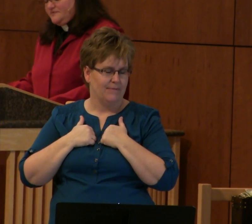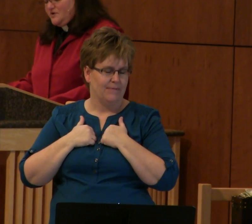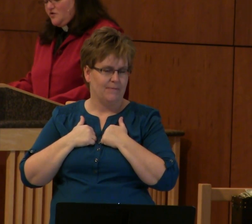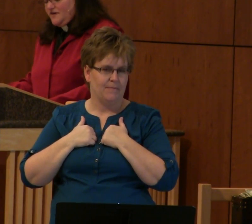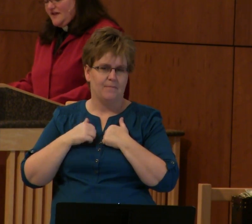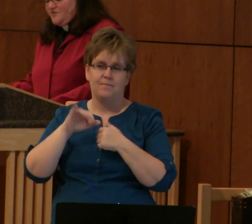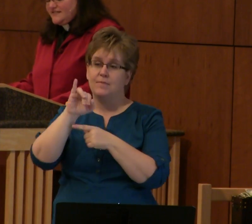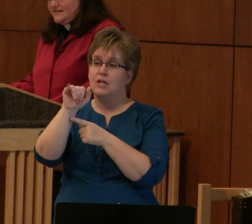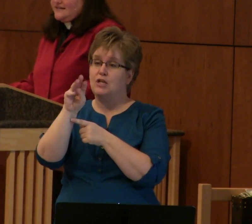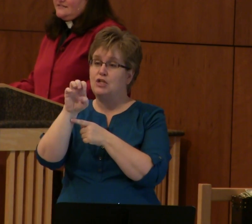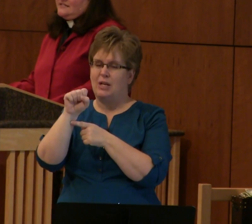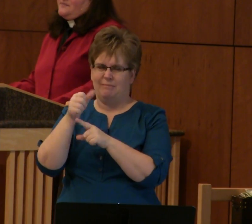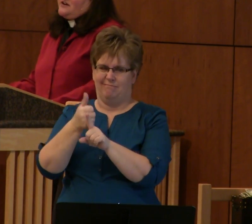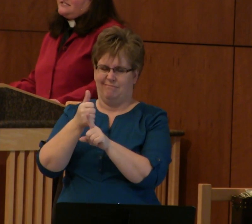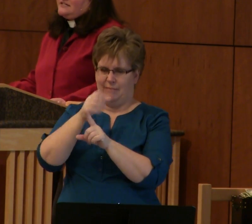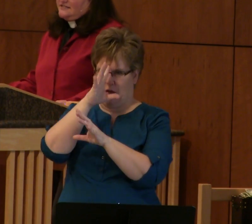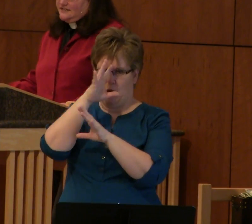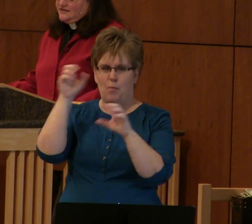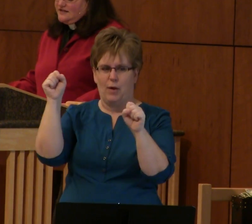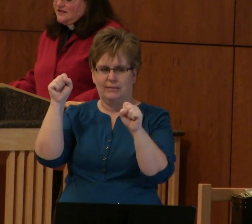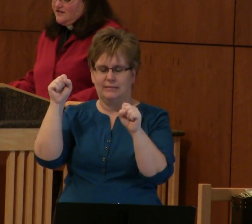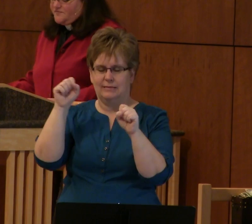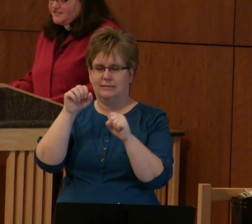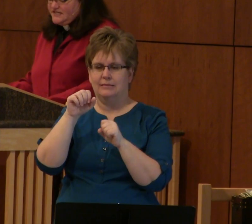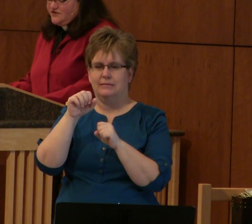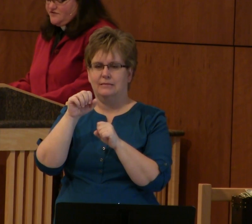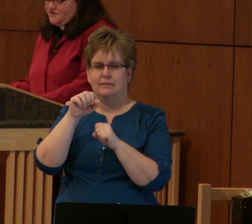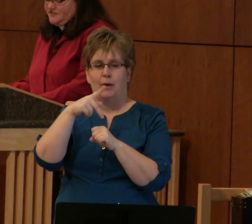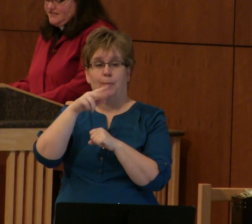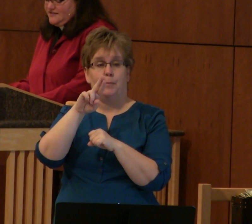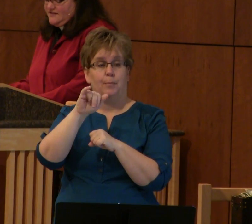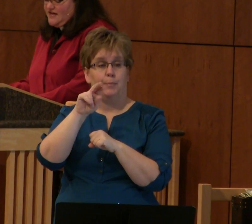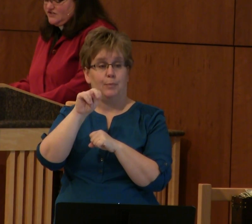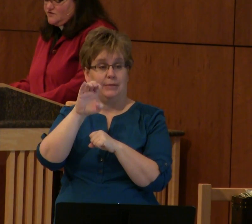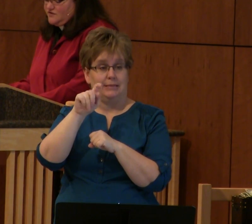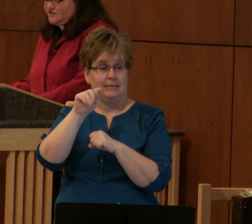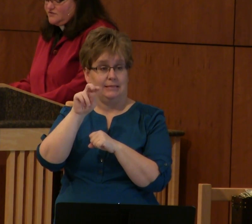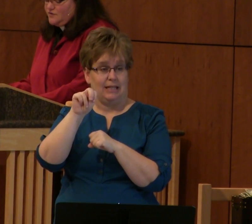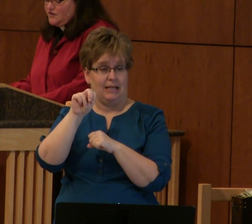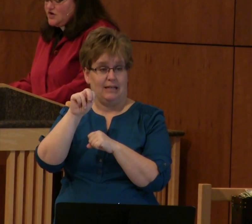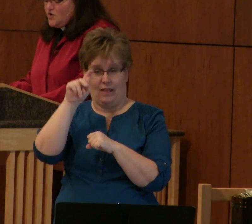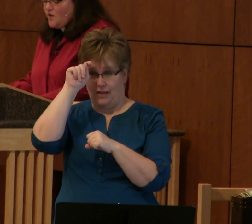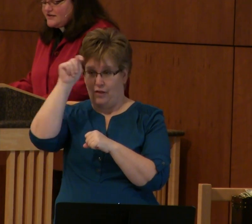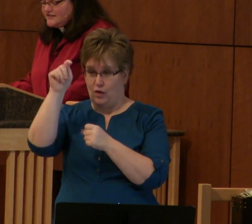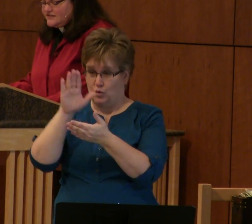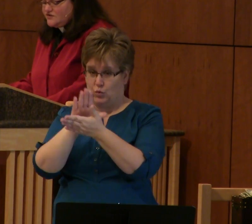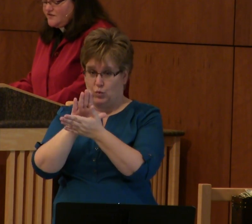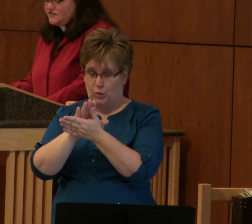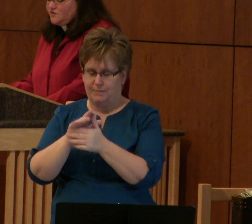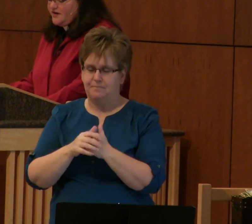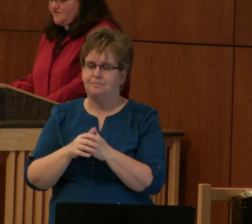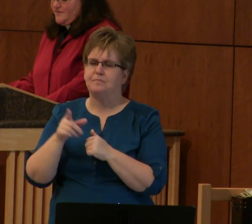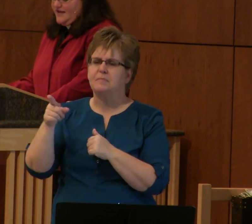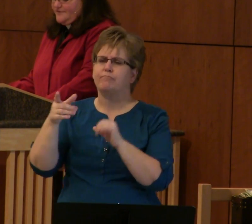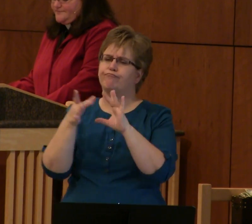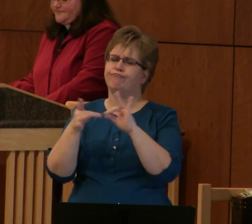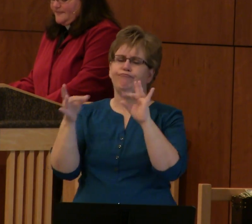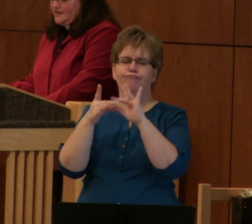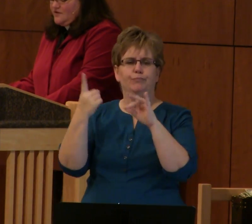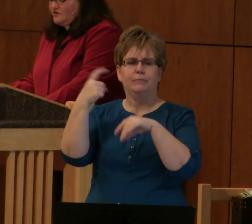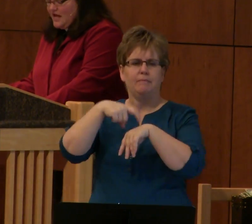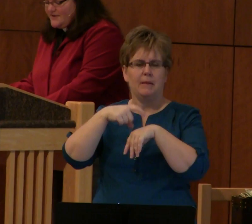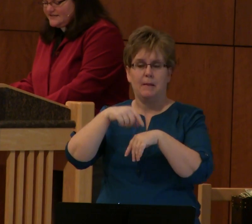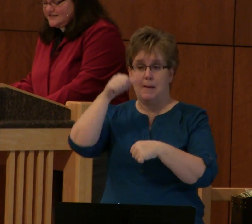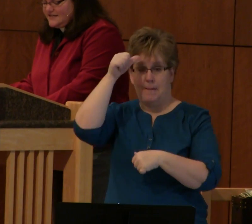James McCord, then President Emeritus of Princeton University Theological School, once told the story of a man